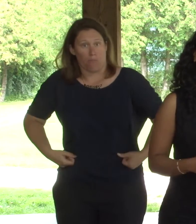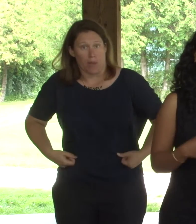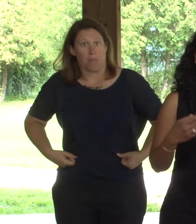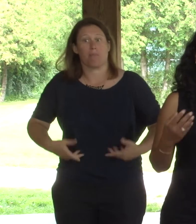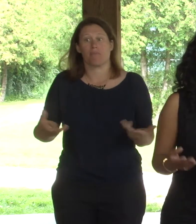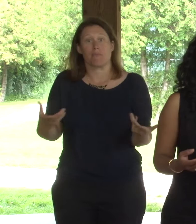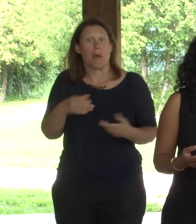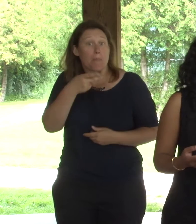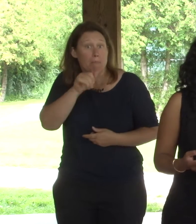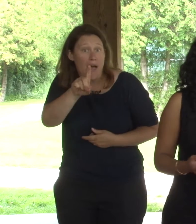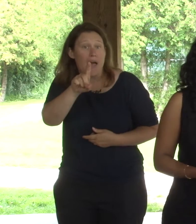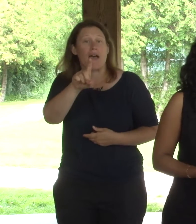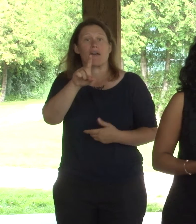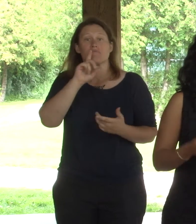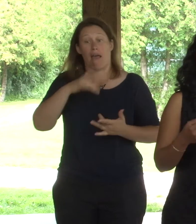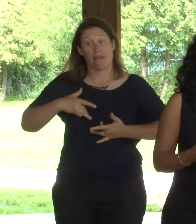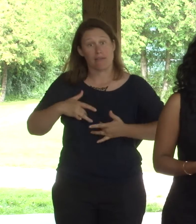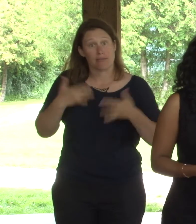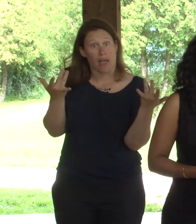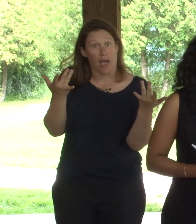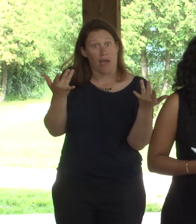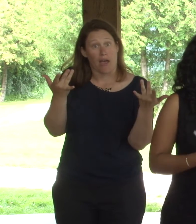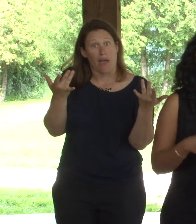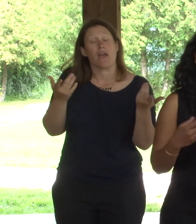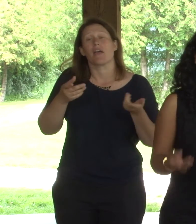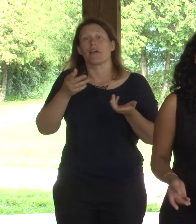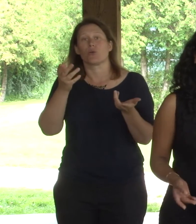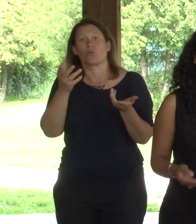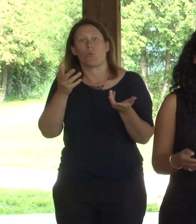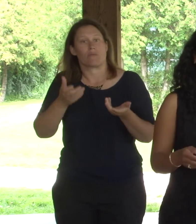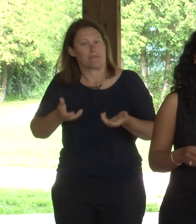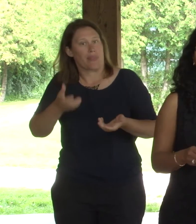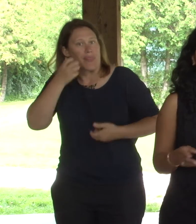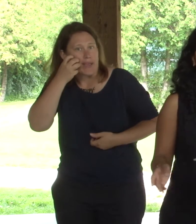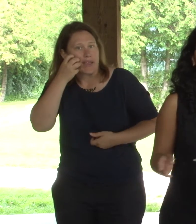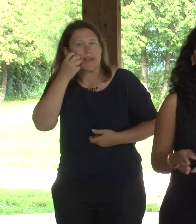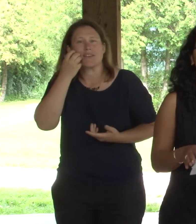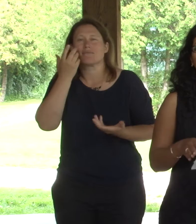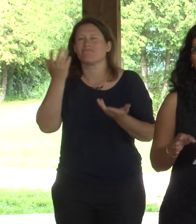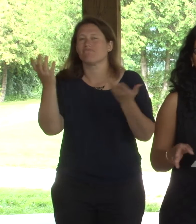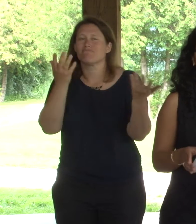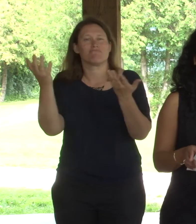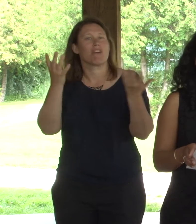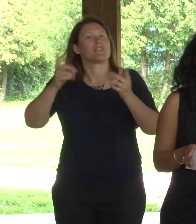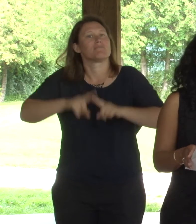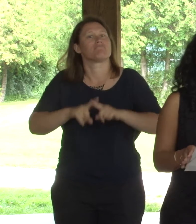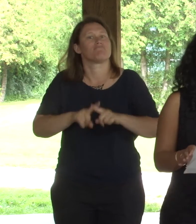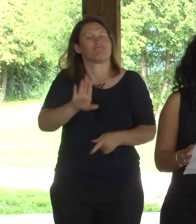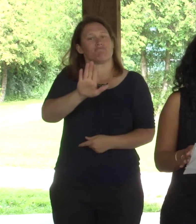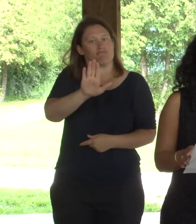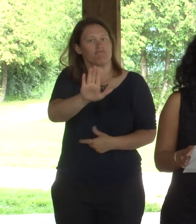moderate or heavy incontinence, whether it's just urine incontinence or it's bobble incontinence. So there are different levels, different types that